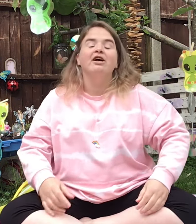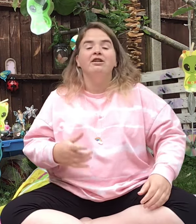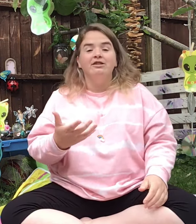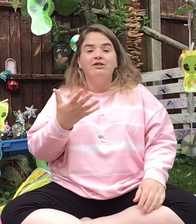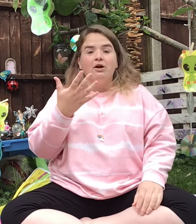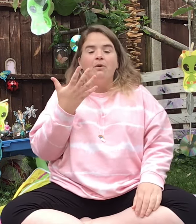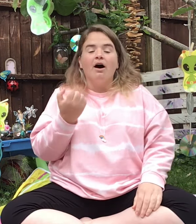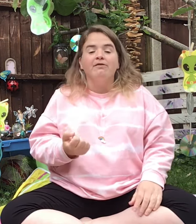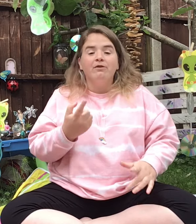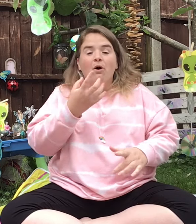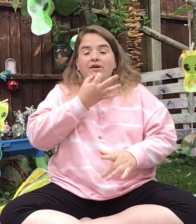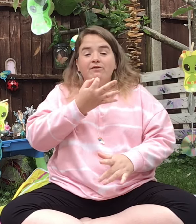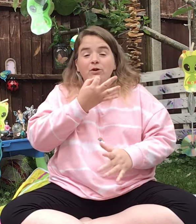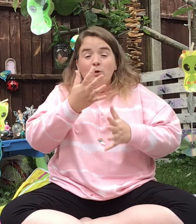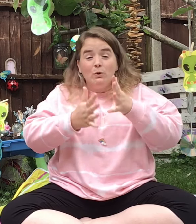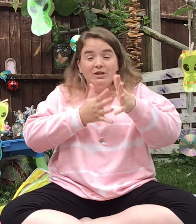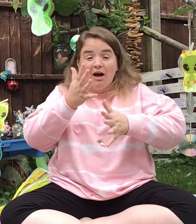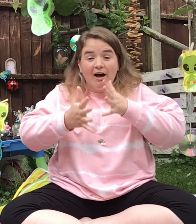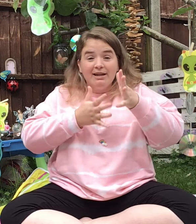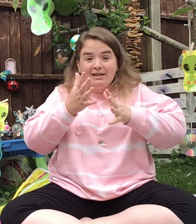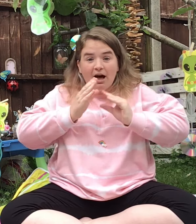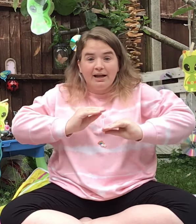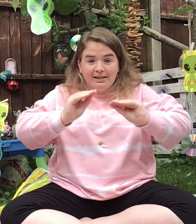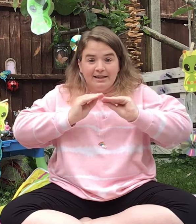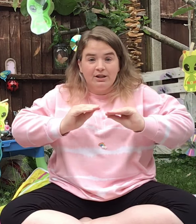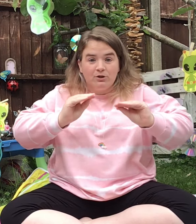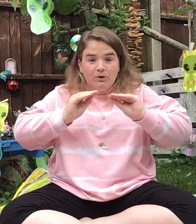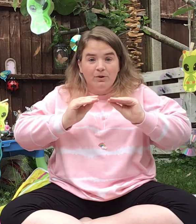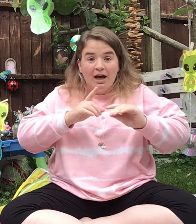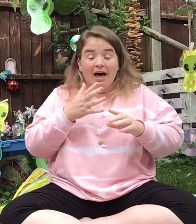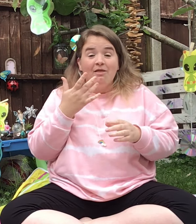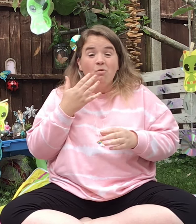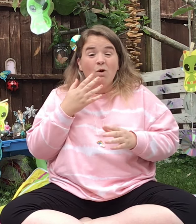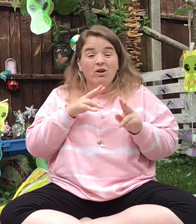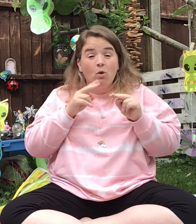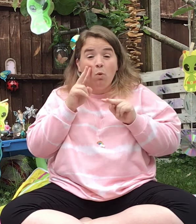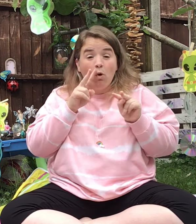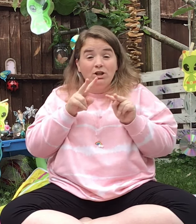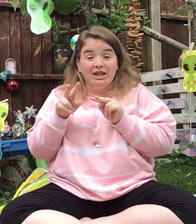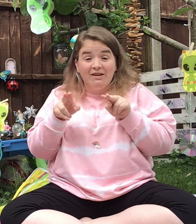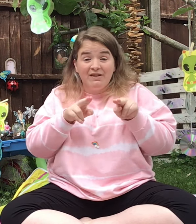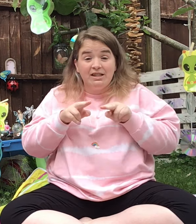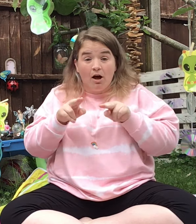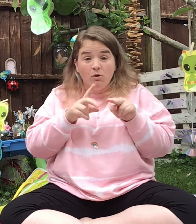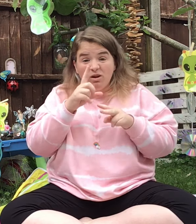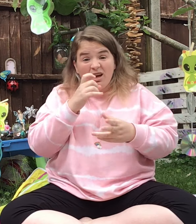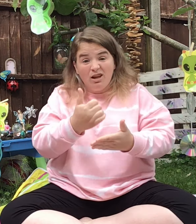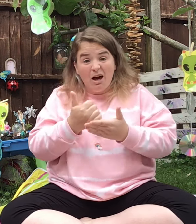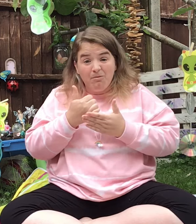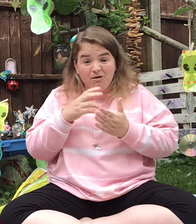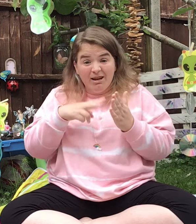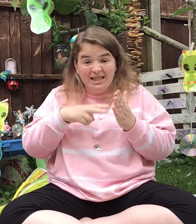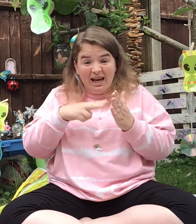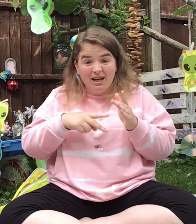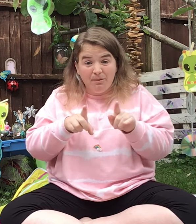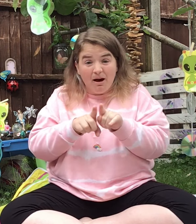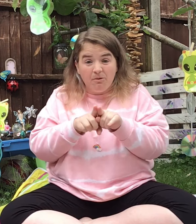So I've got a few signs that I can teach you and then when you're watching the video can you help me read it as well?